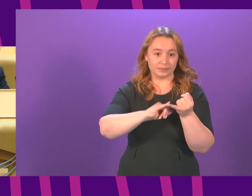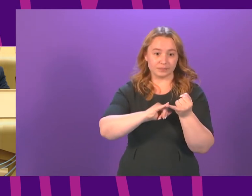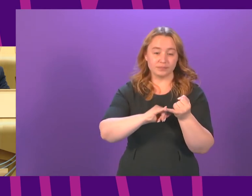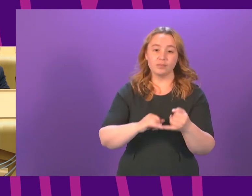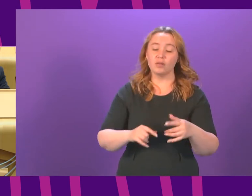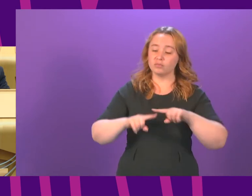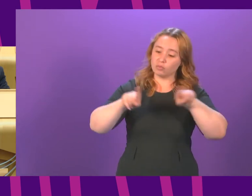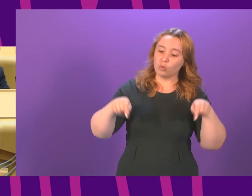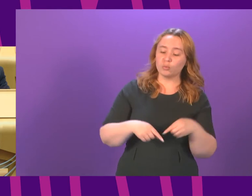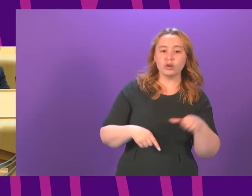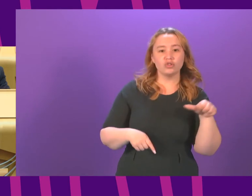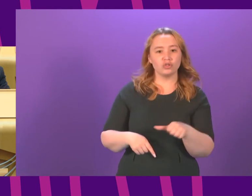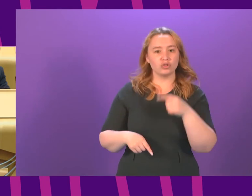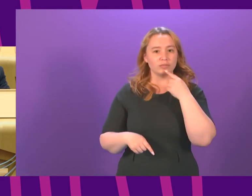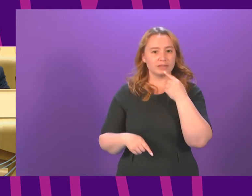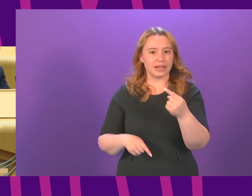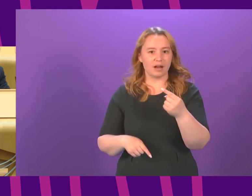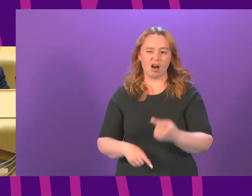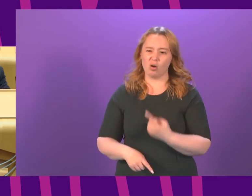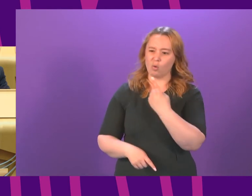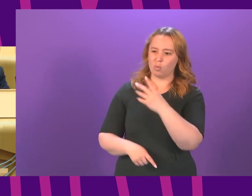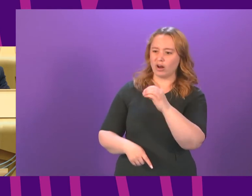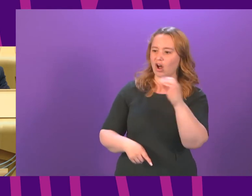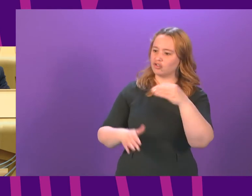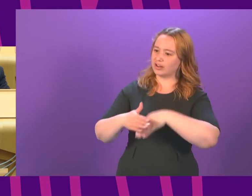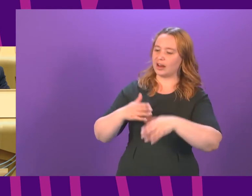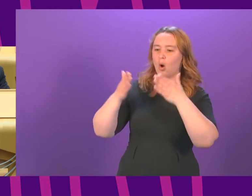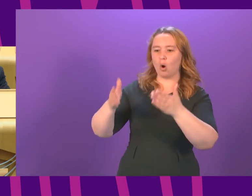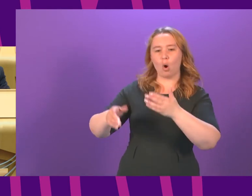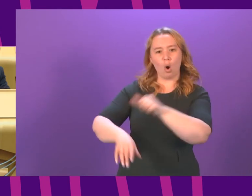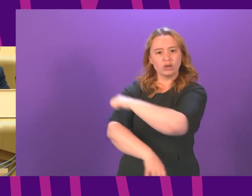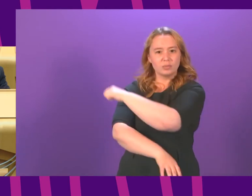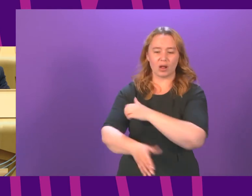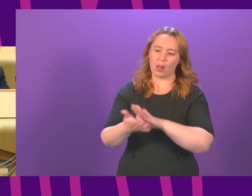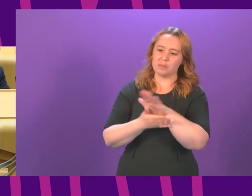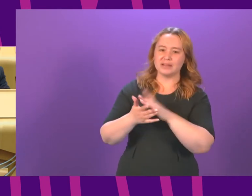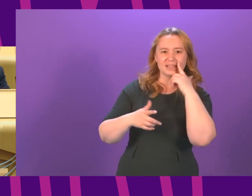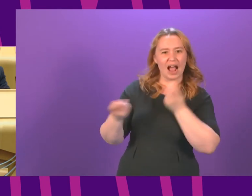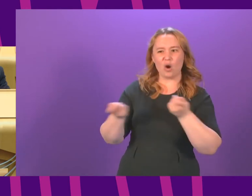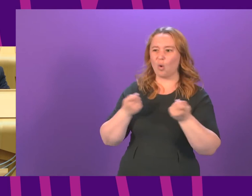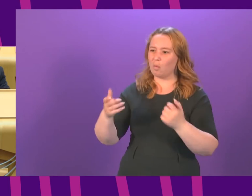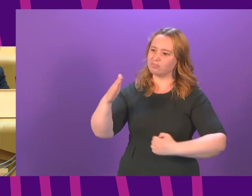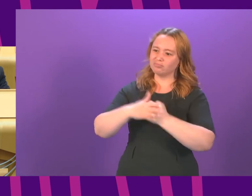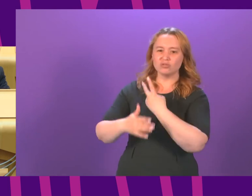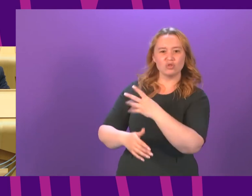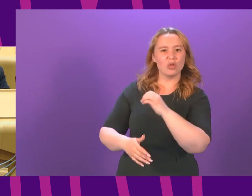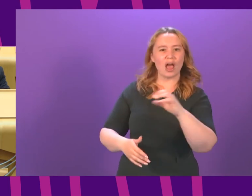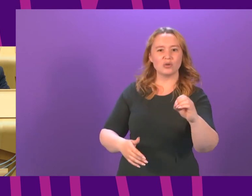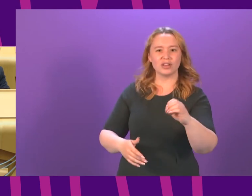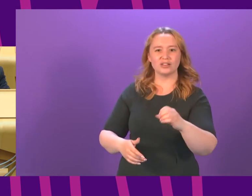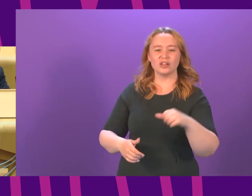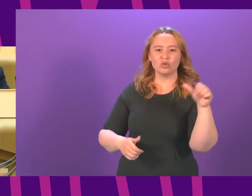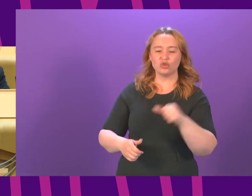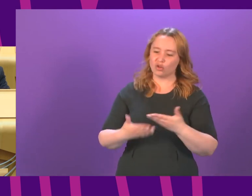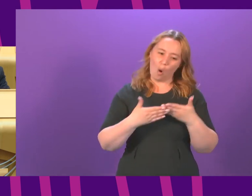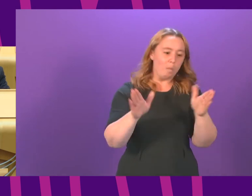be complacent about saying well we have only got 100 in hospital today we know the health service can cope with 2,000 we do not want to get anywhere near